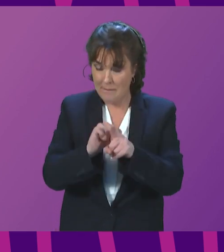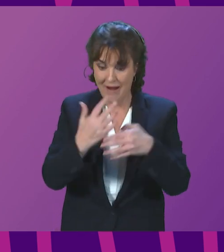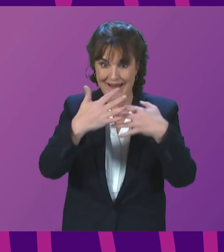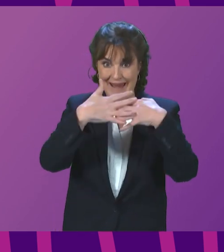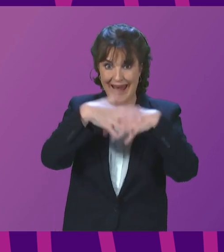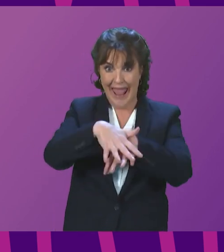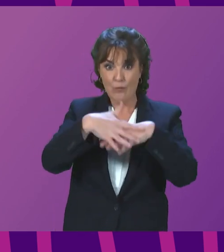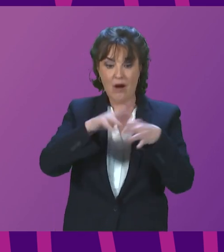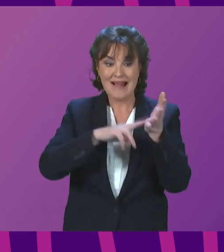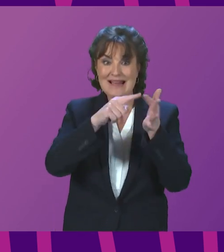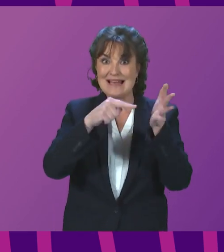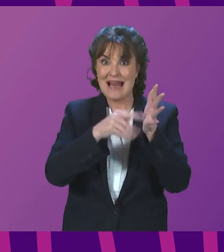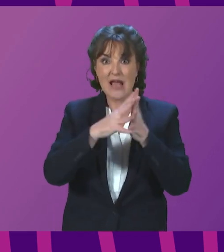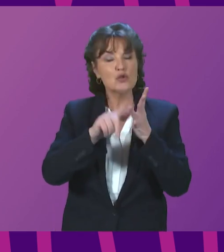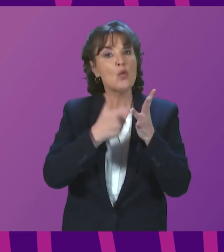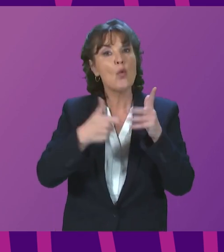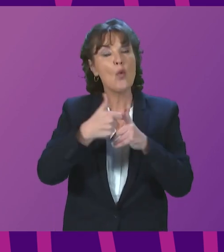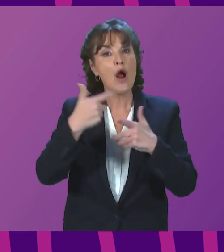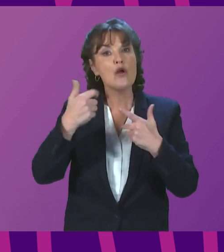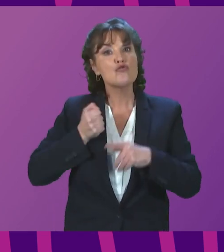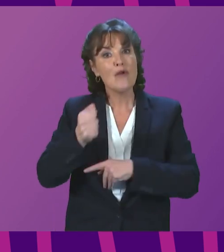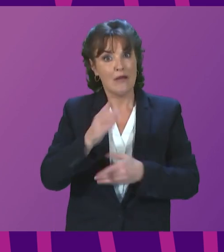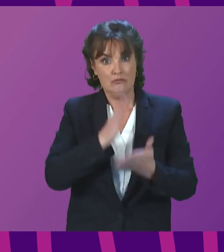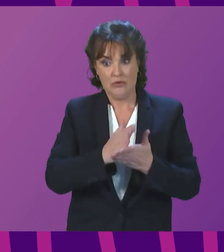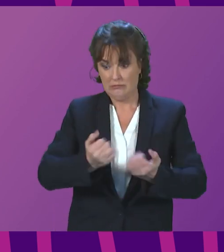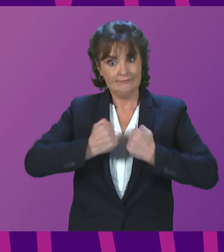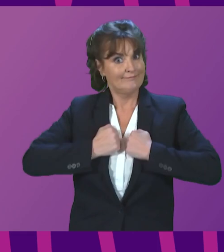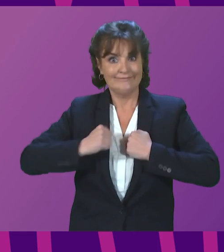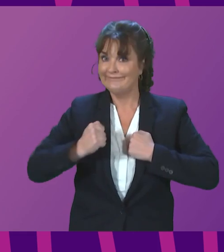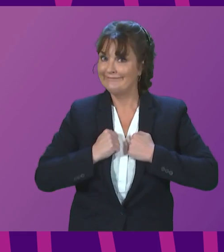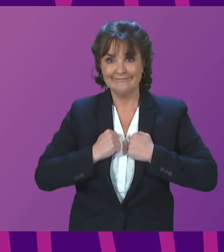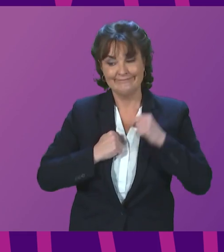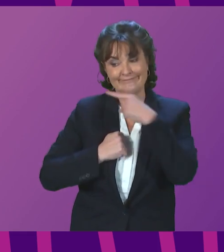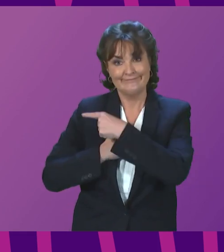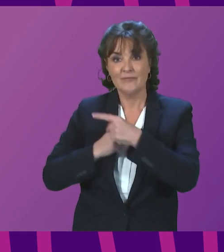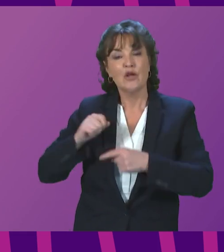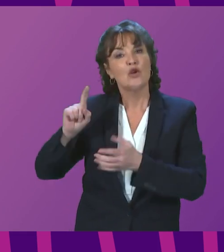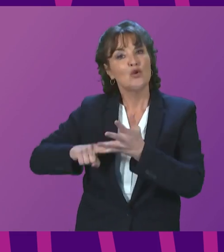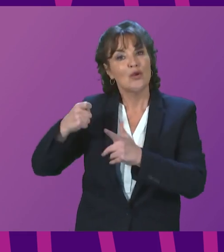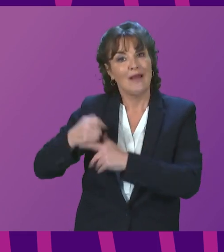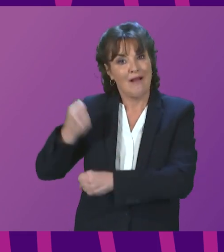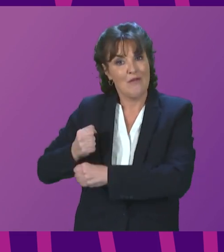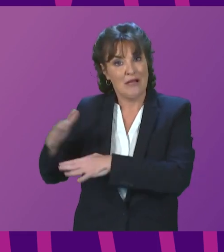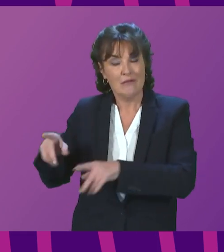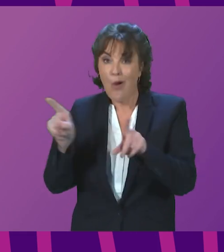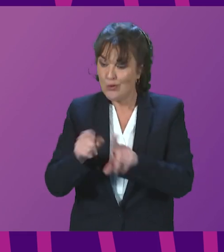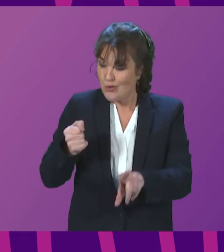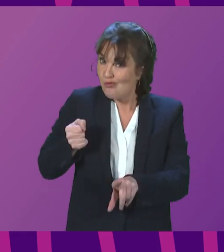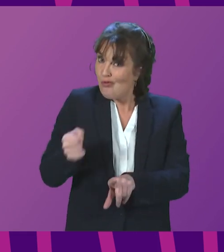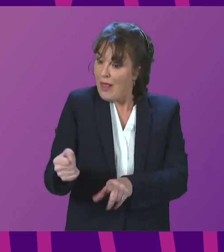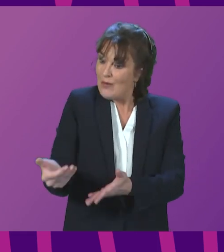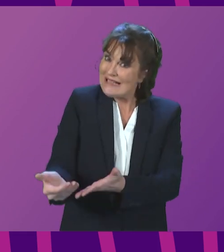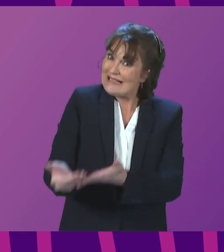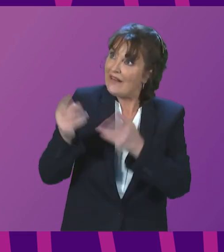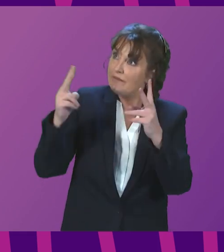reserved body, accountable to the UK Government, not directly accountable to this Government. Railway safety is also reserved. And